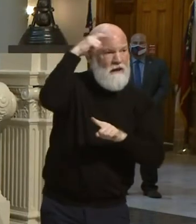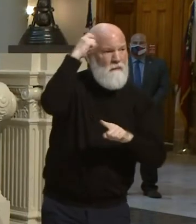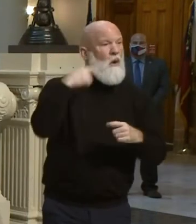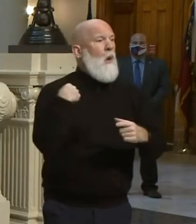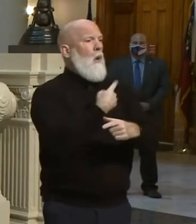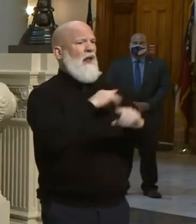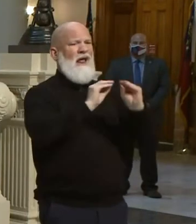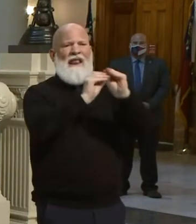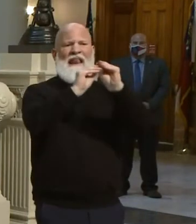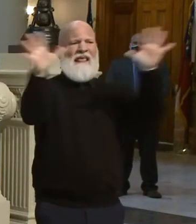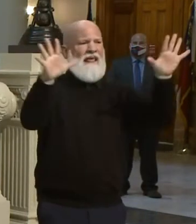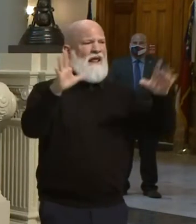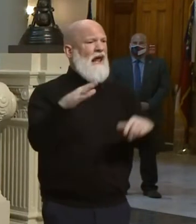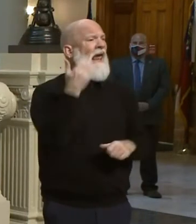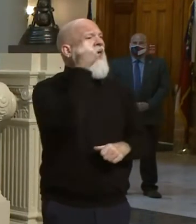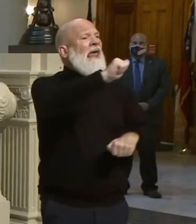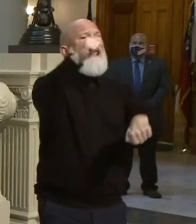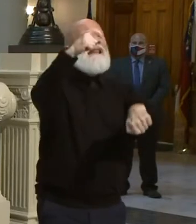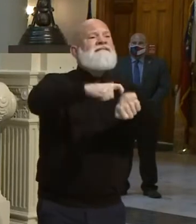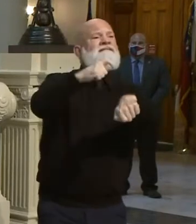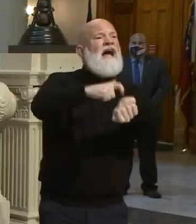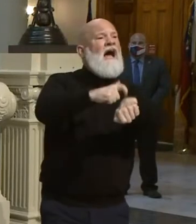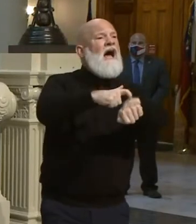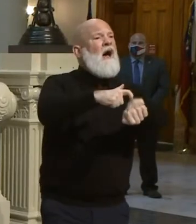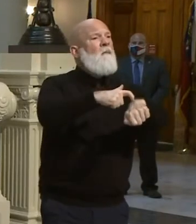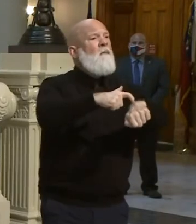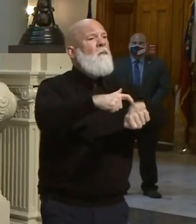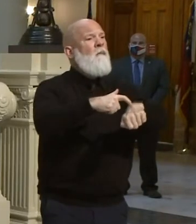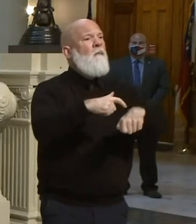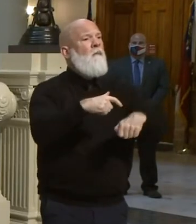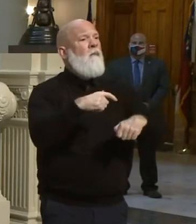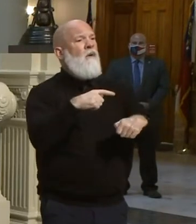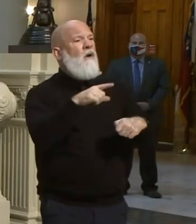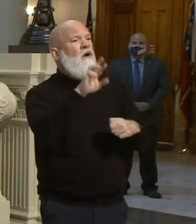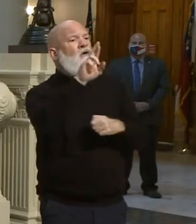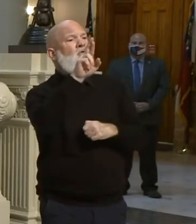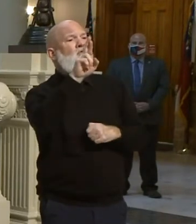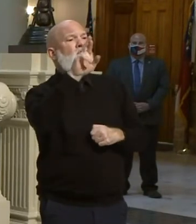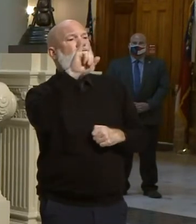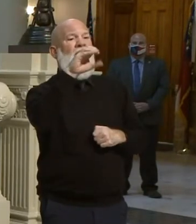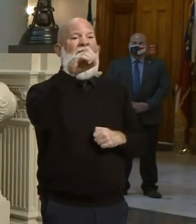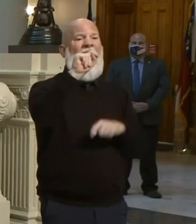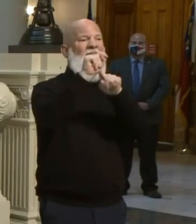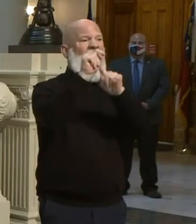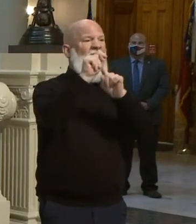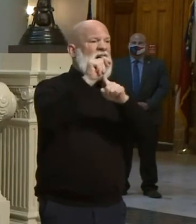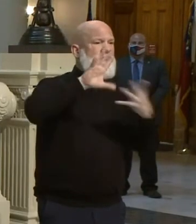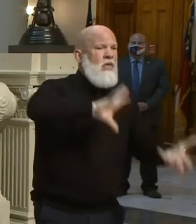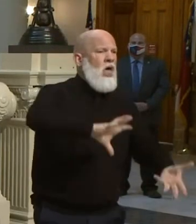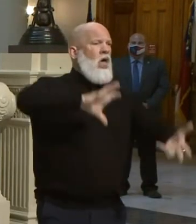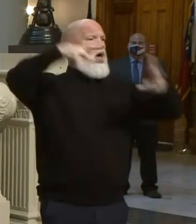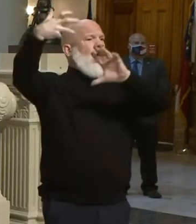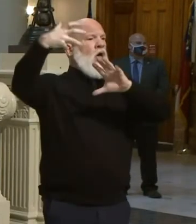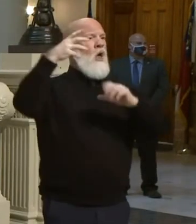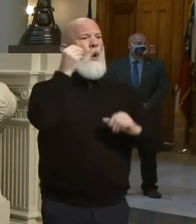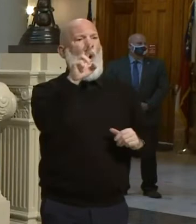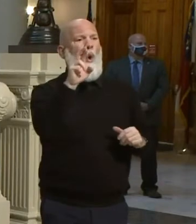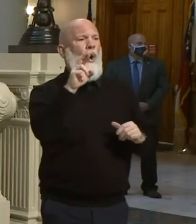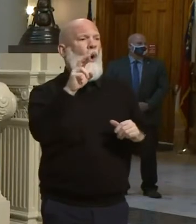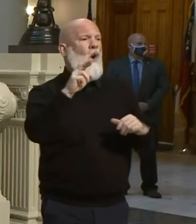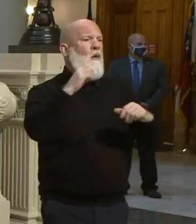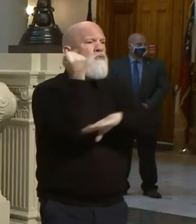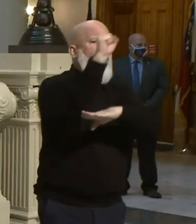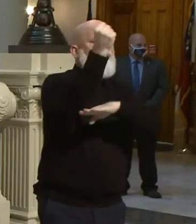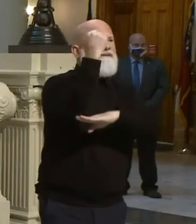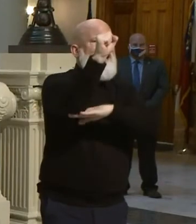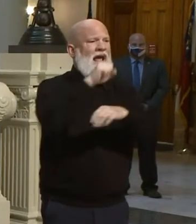we have had to deal with protest or rioters around this city and around this state. And that will continue to be our stance as we